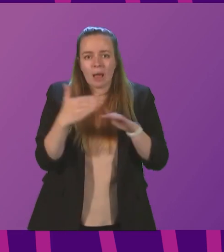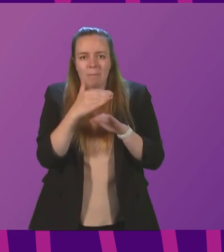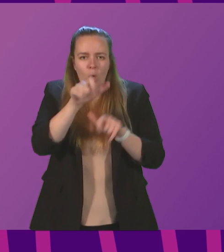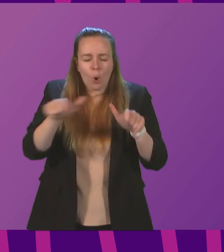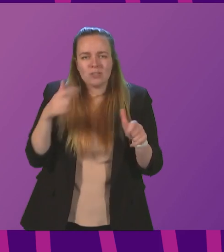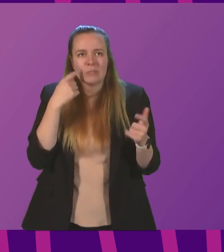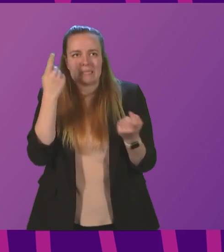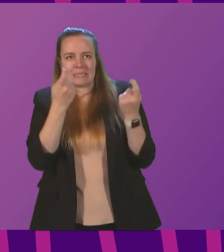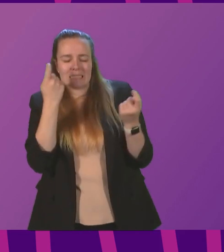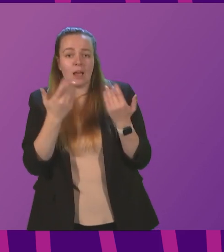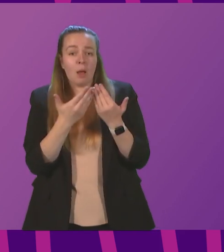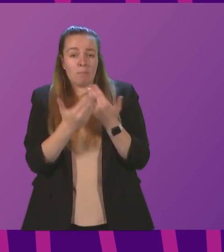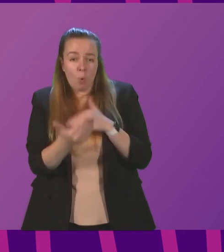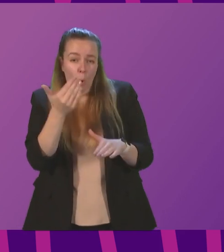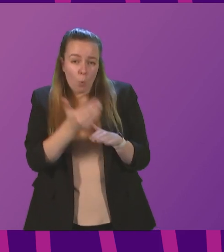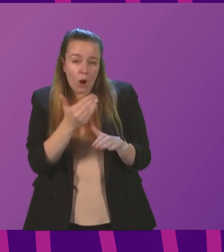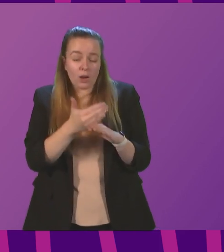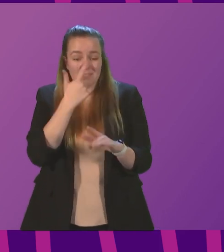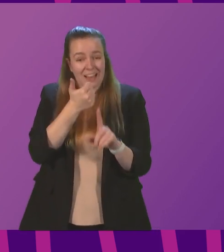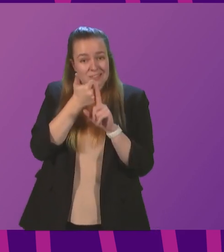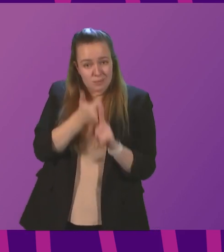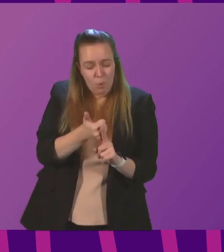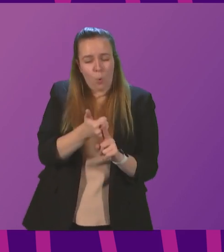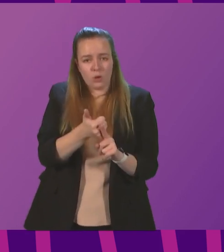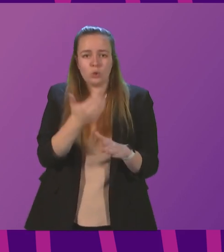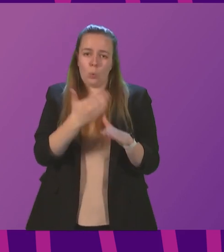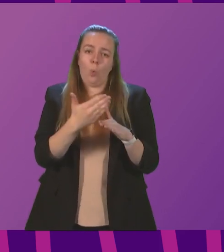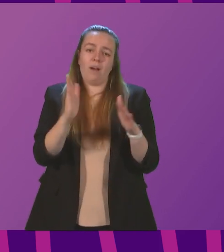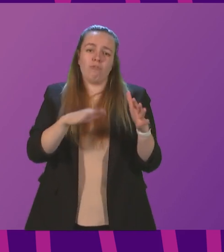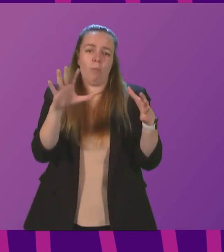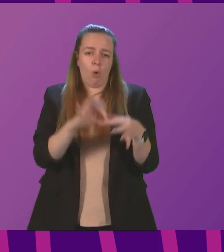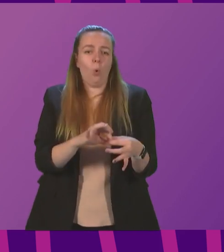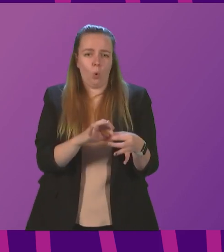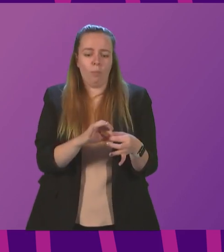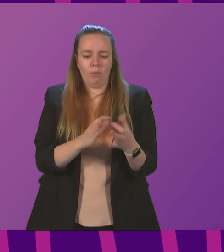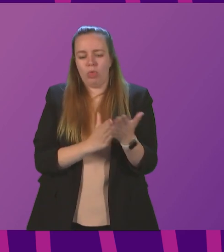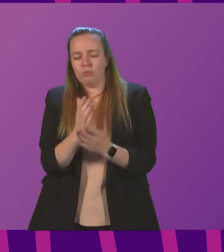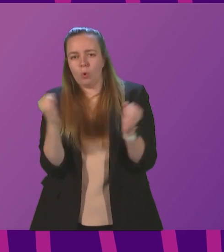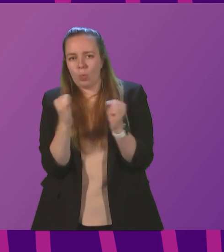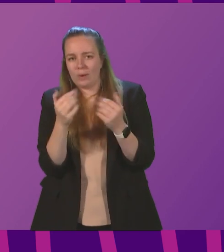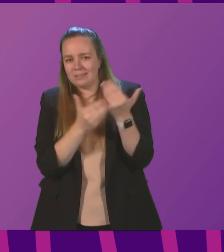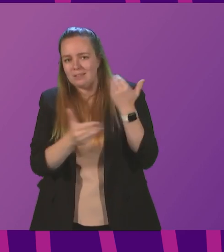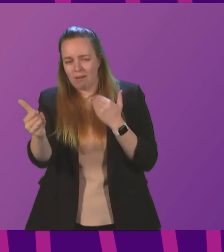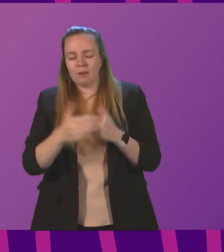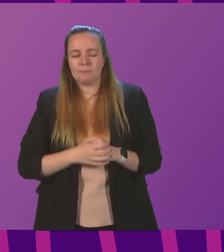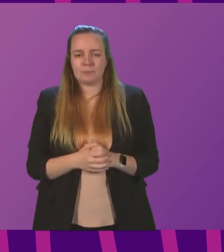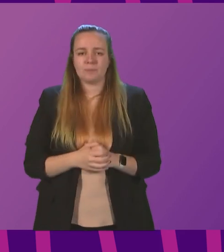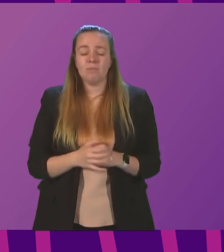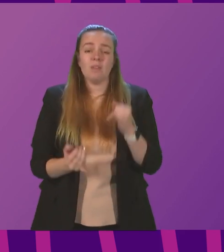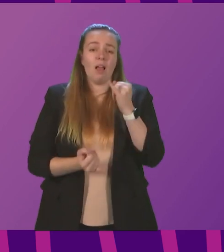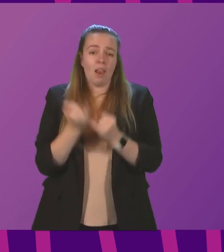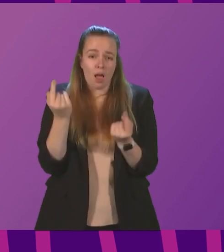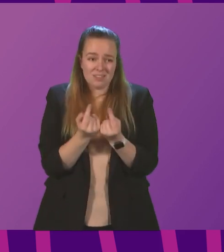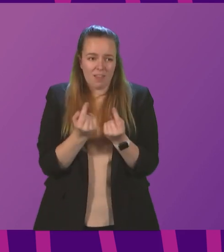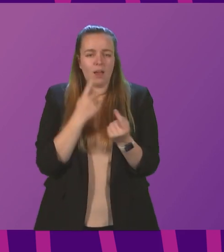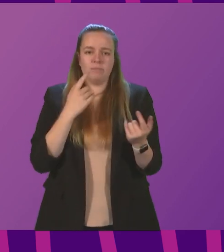again at whether more workers could be supported to do more work from home over the winter period. Lastly, good